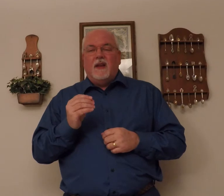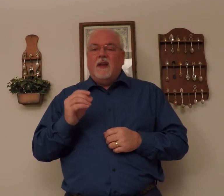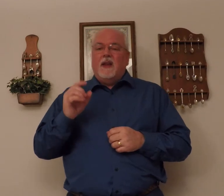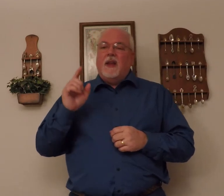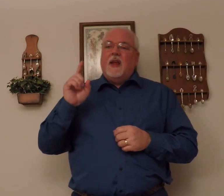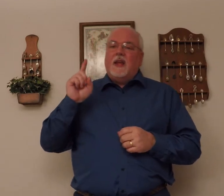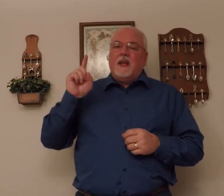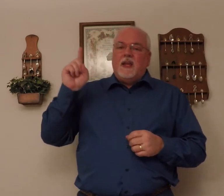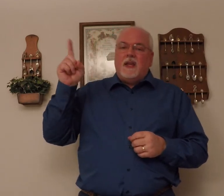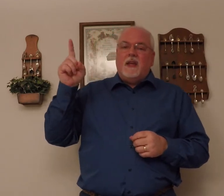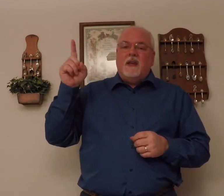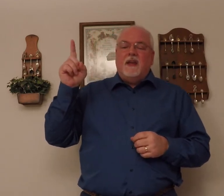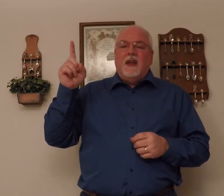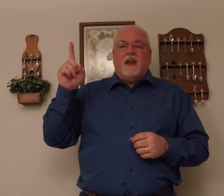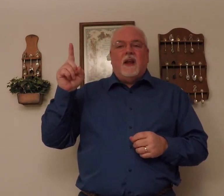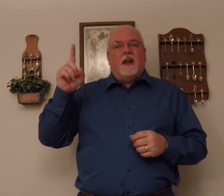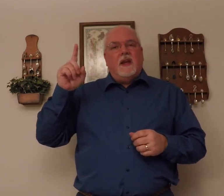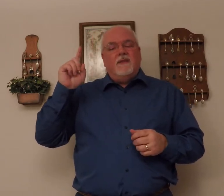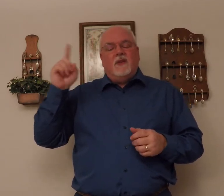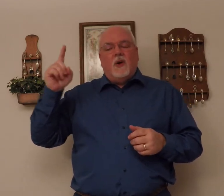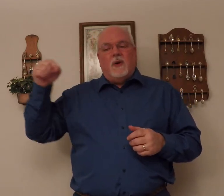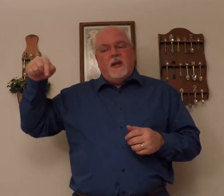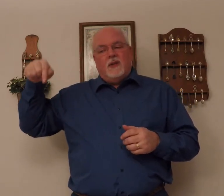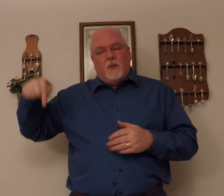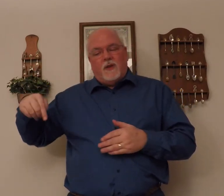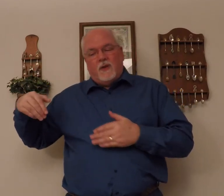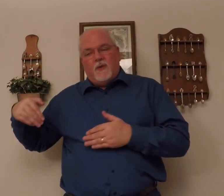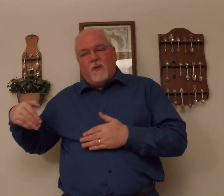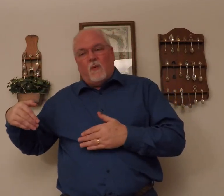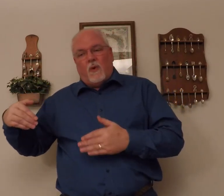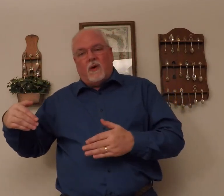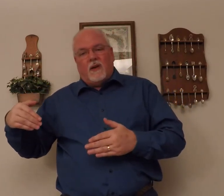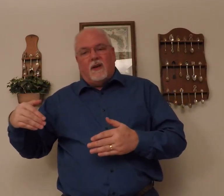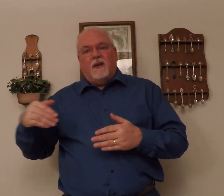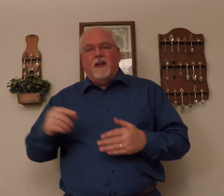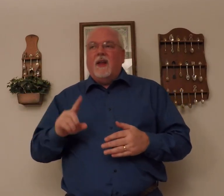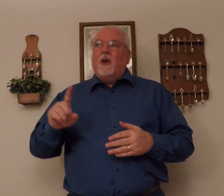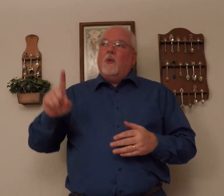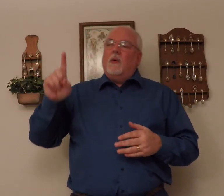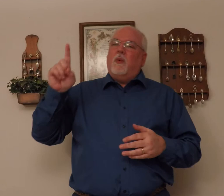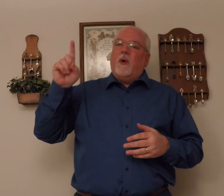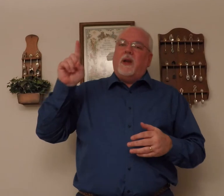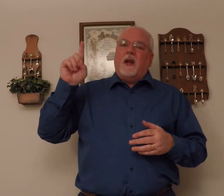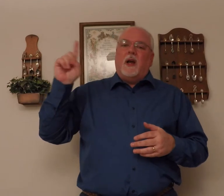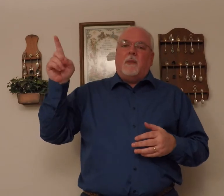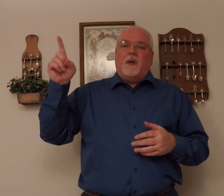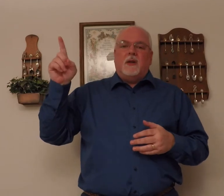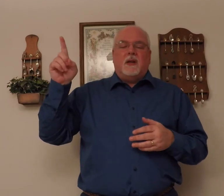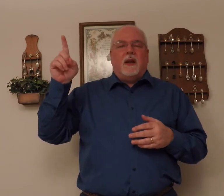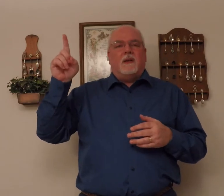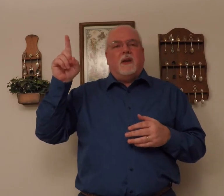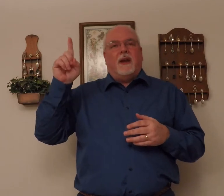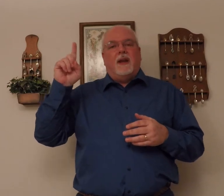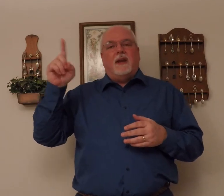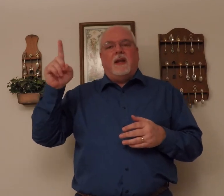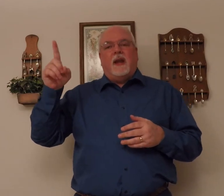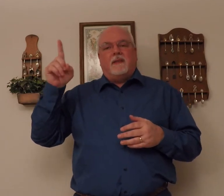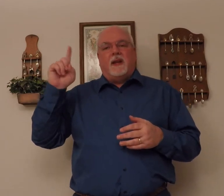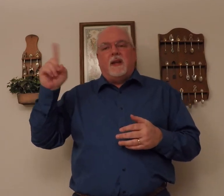And he, now even though he's with you walking, we'll point up to indicate that it